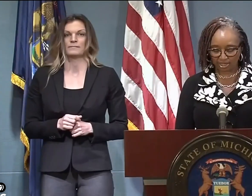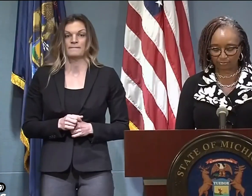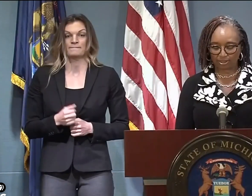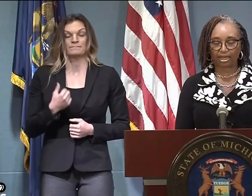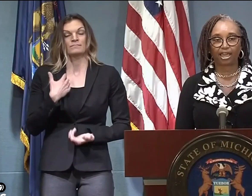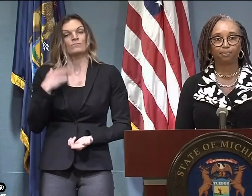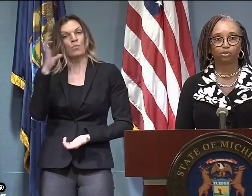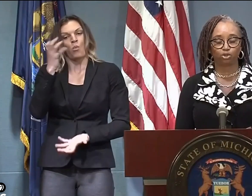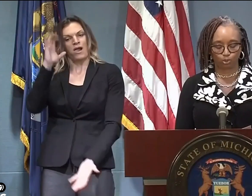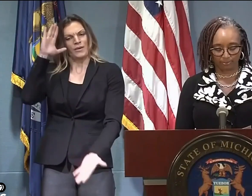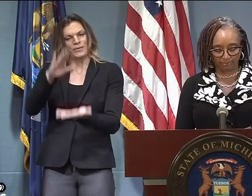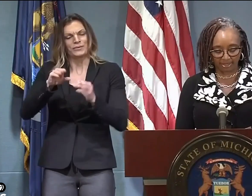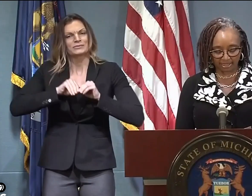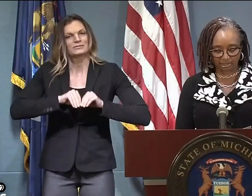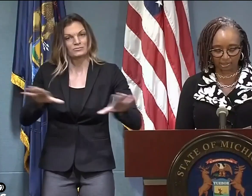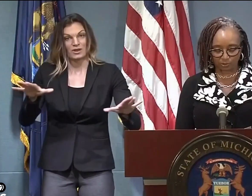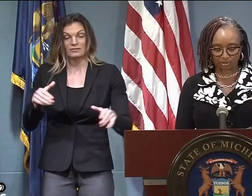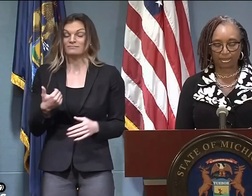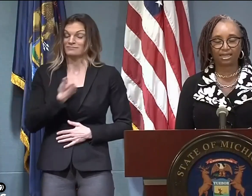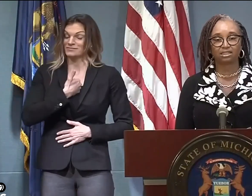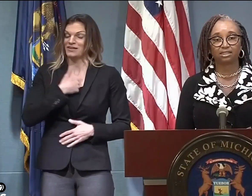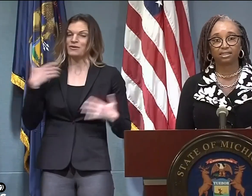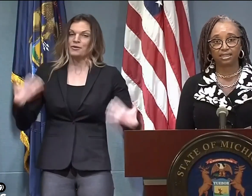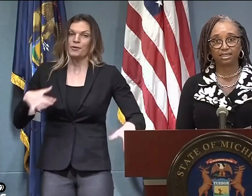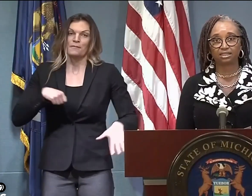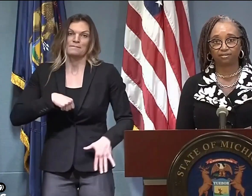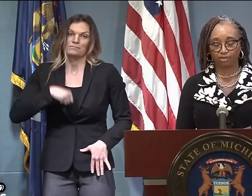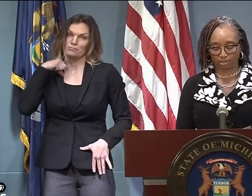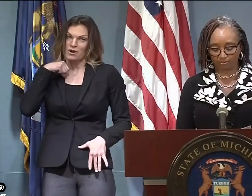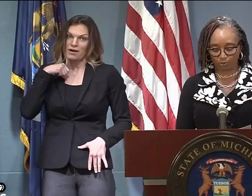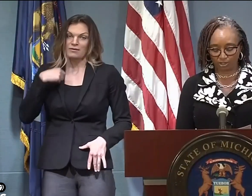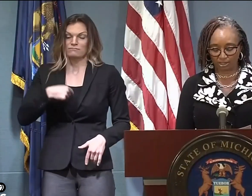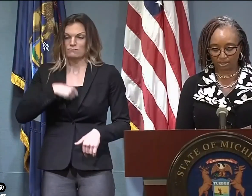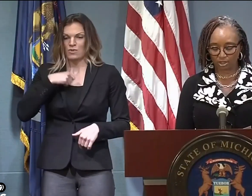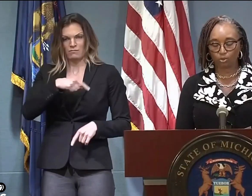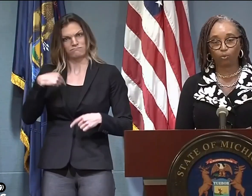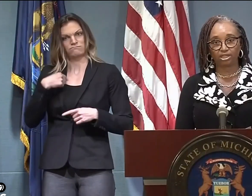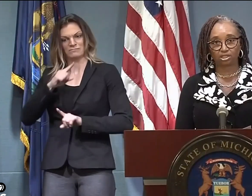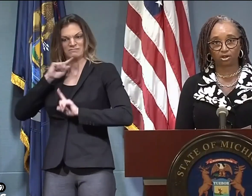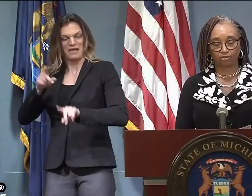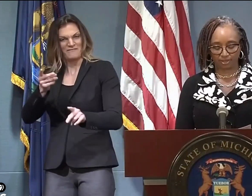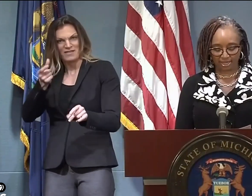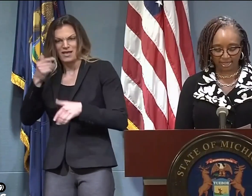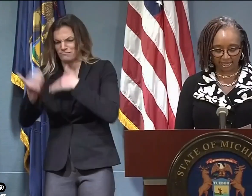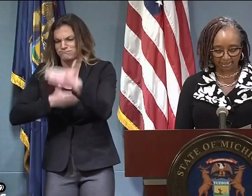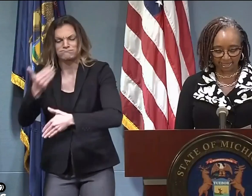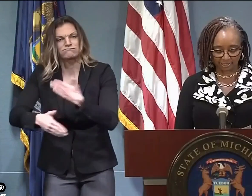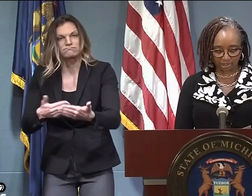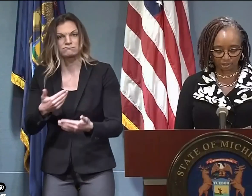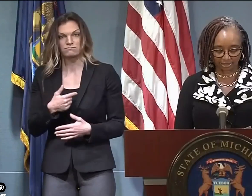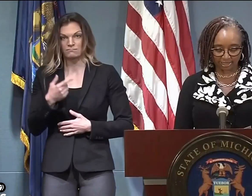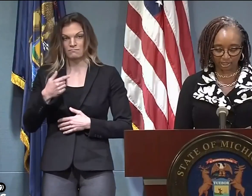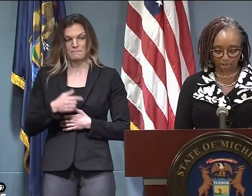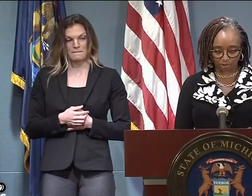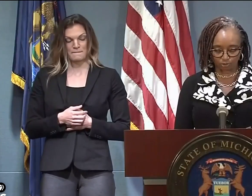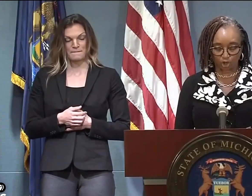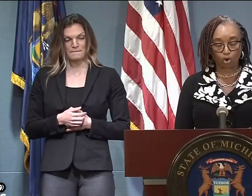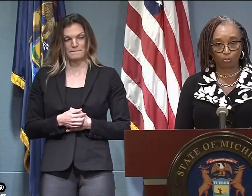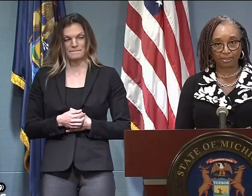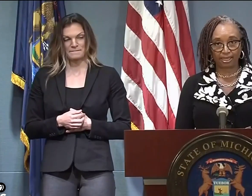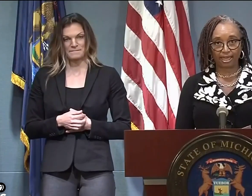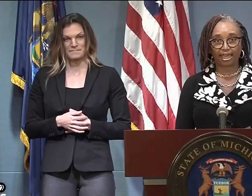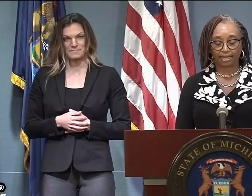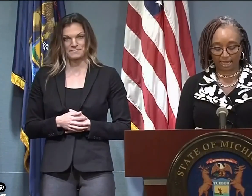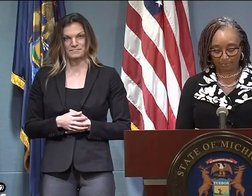I am particularly proud that we have been able to immediately respond to the needs of the communities we serve,